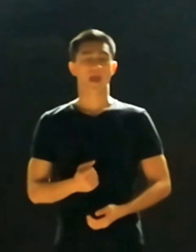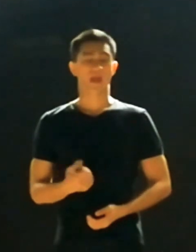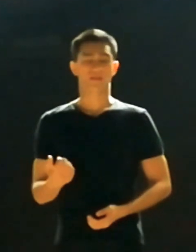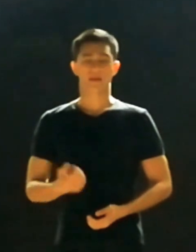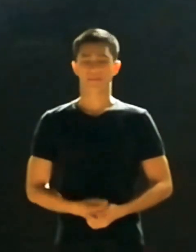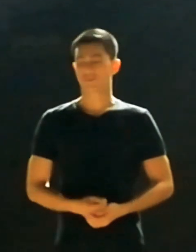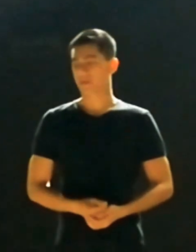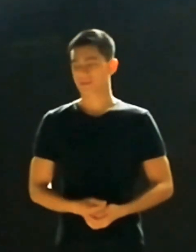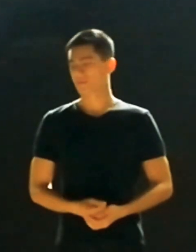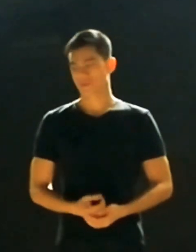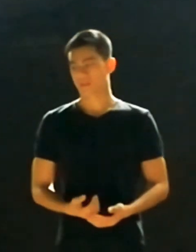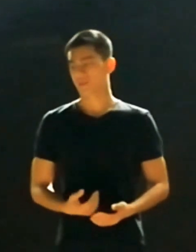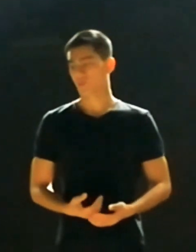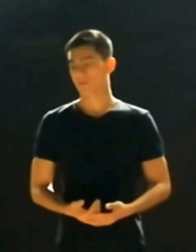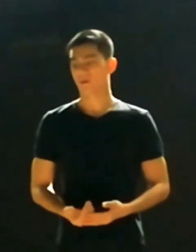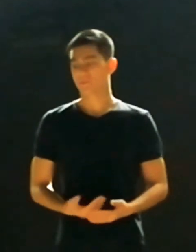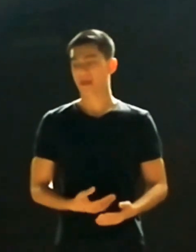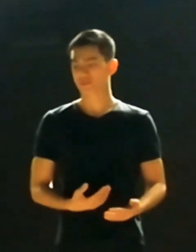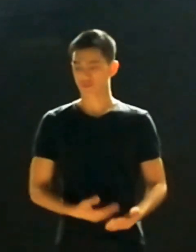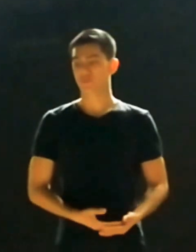And I still think I suppose my dad would be coming back soon.